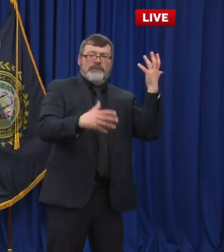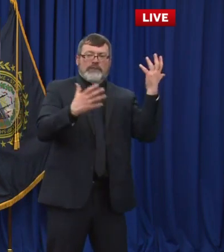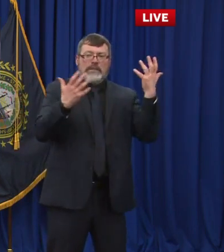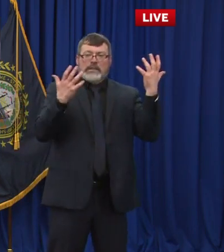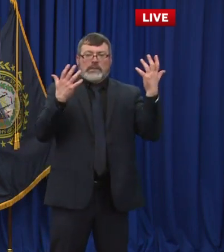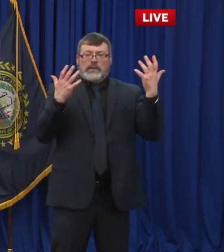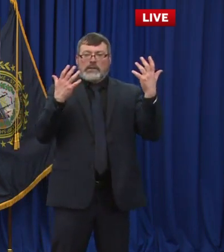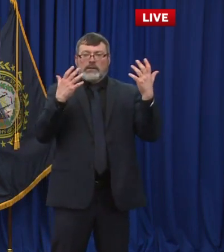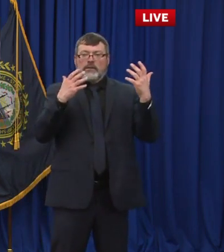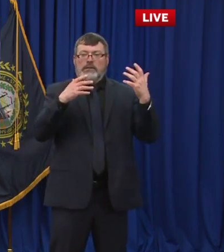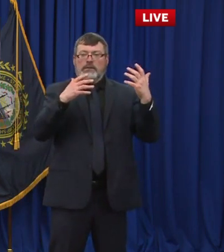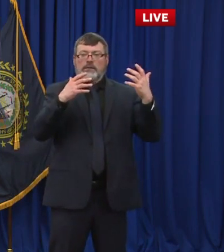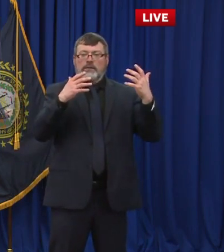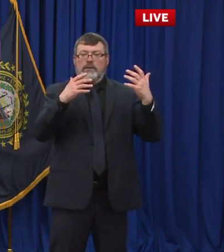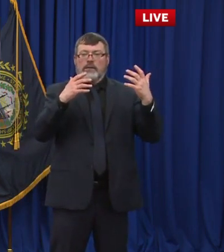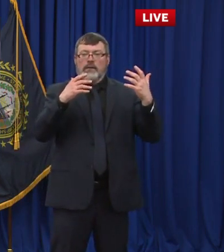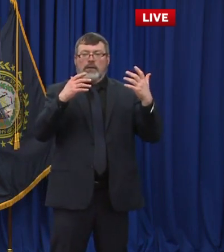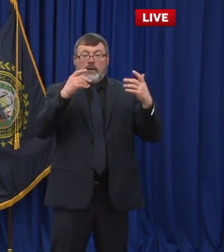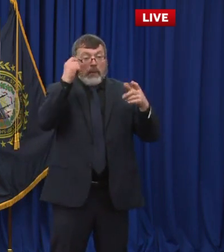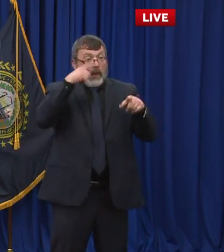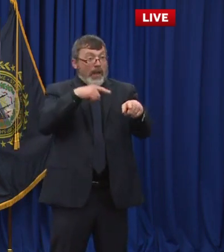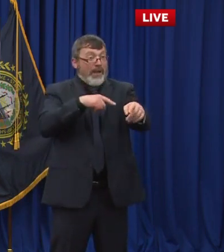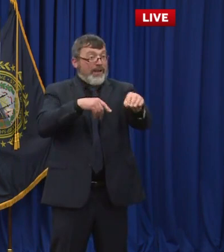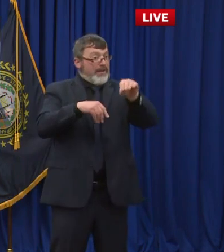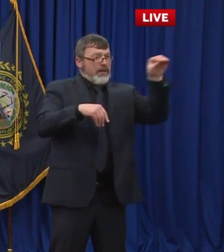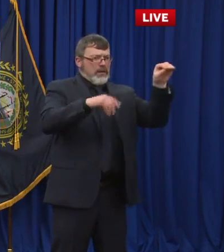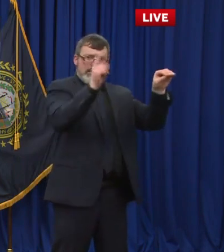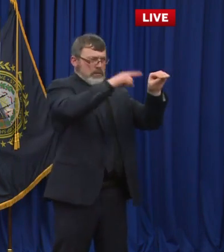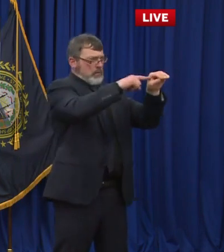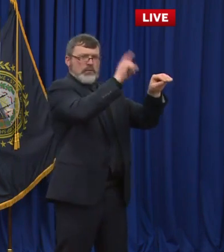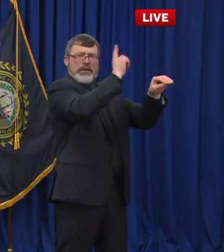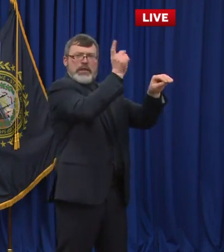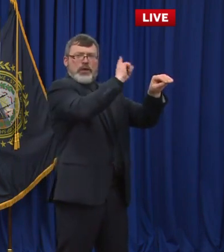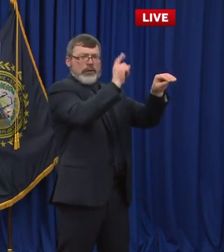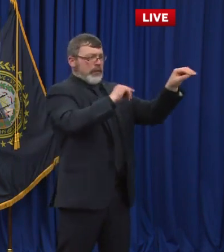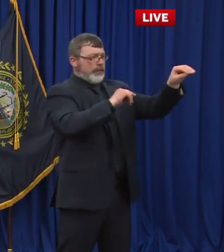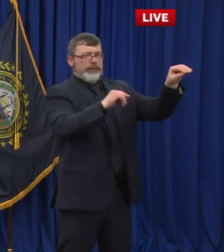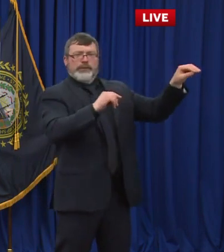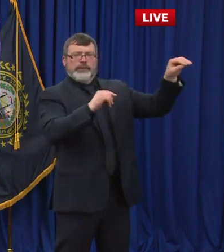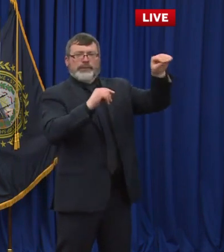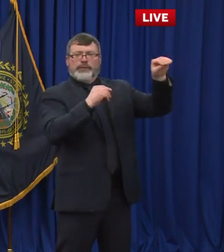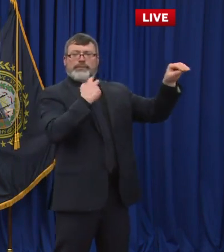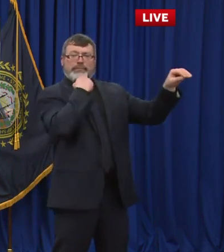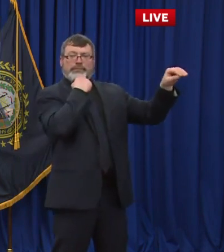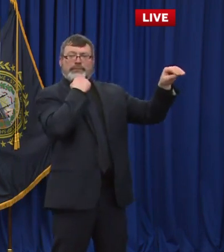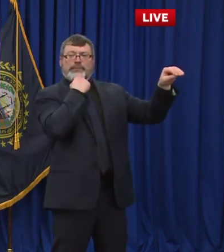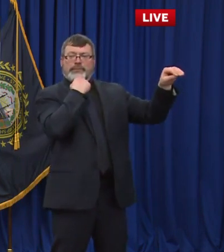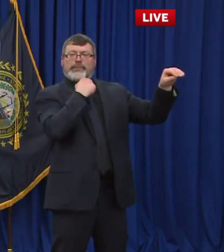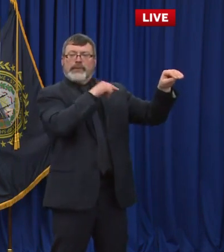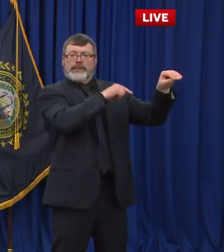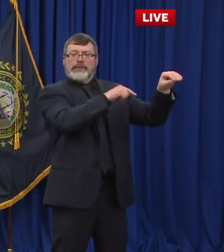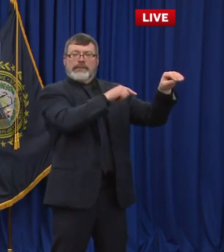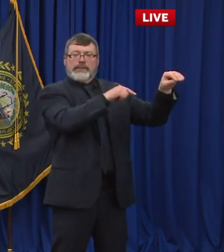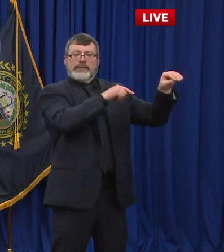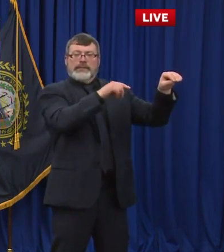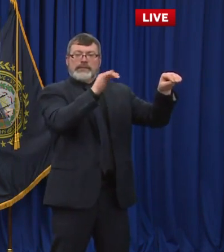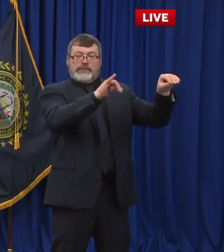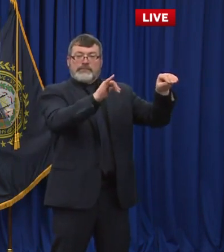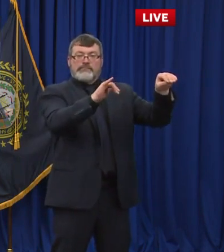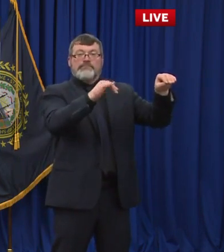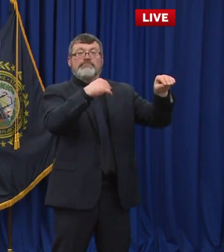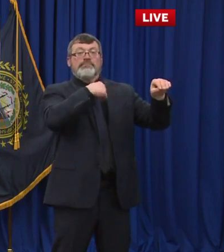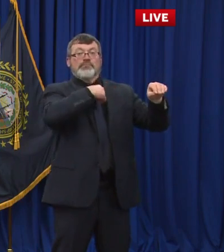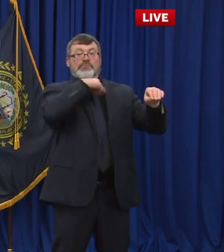enhancing the community supports that we give people to live and live a good quality of life in the community. So I don't